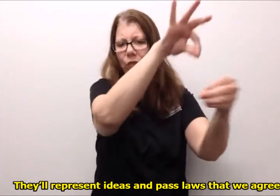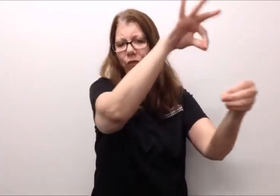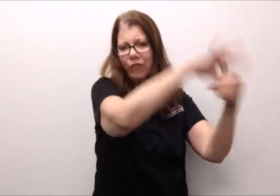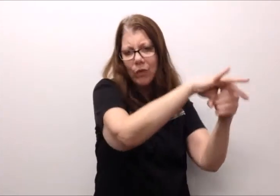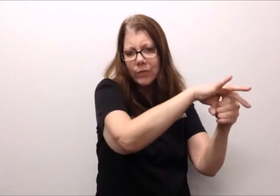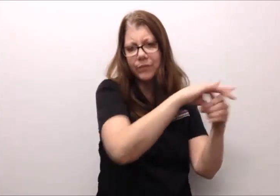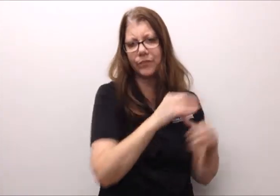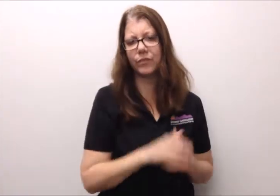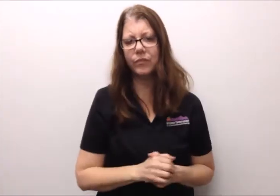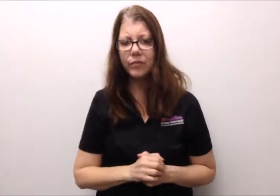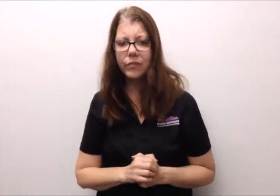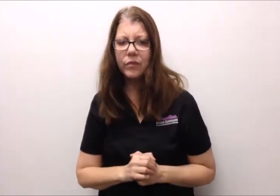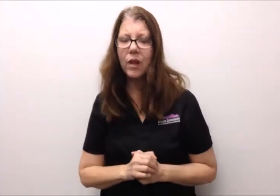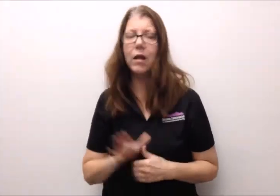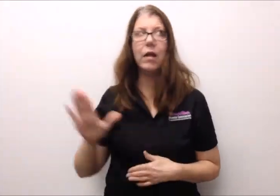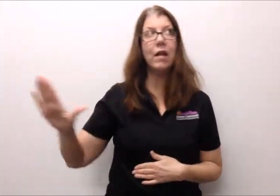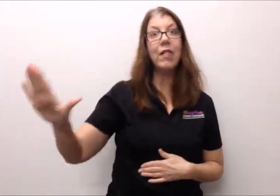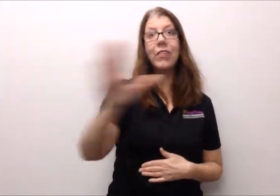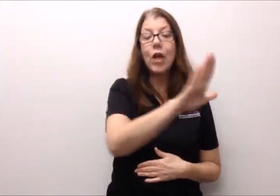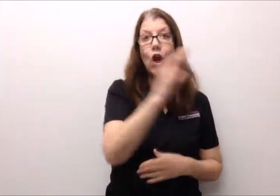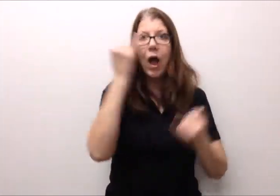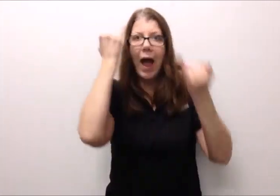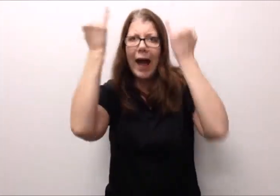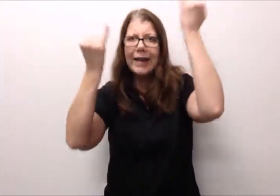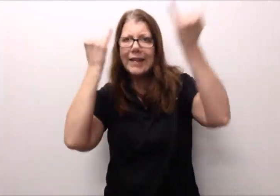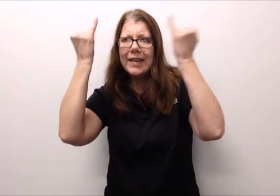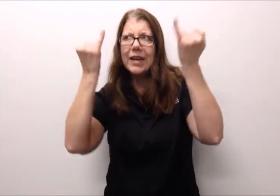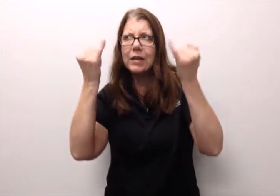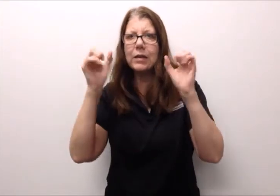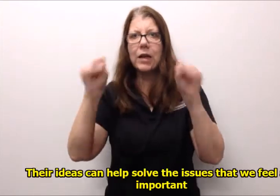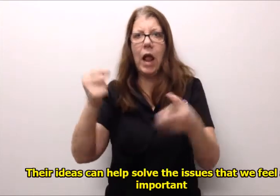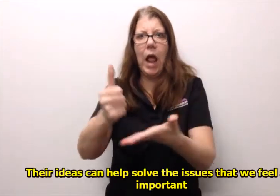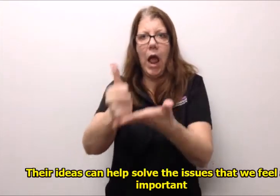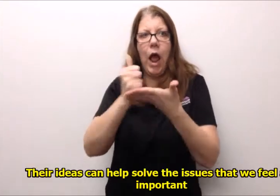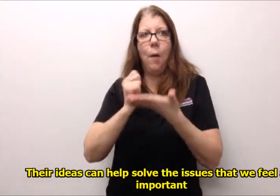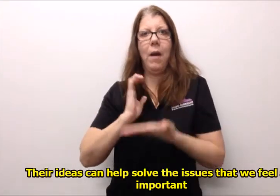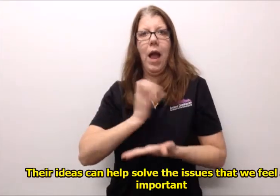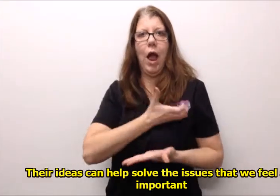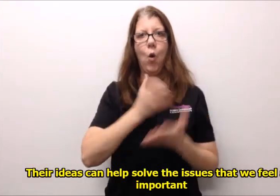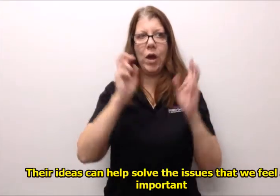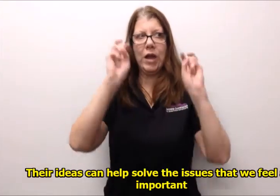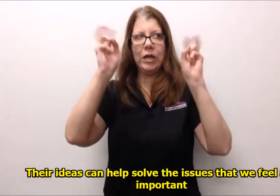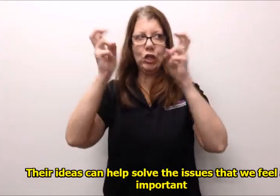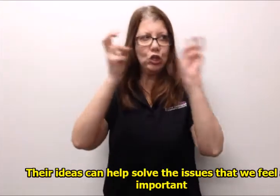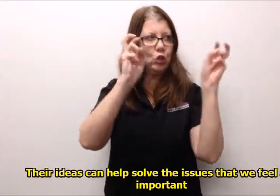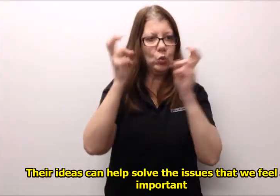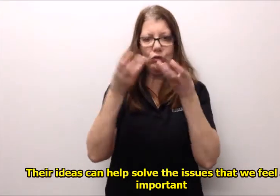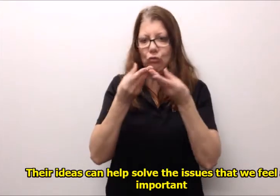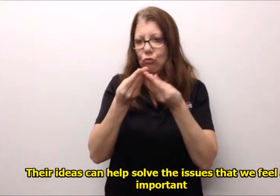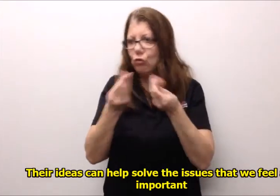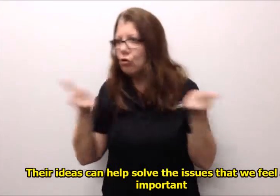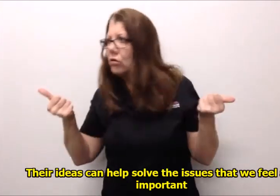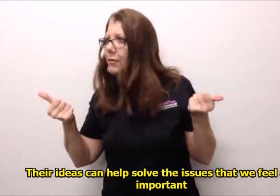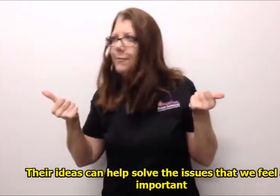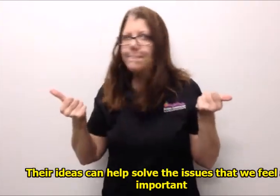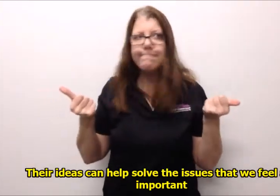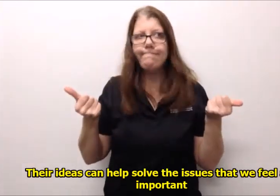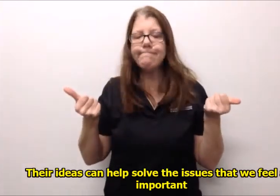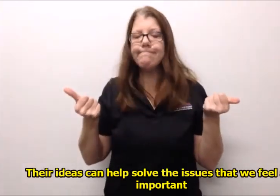their ideas can help our help